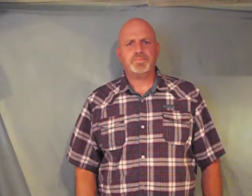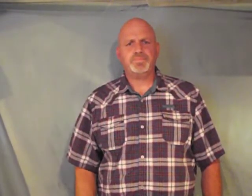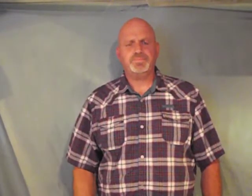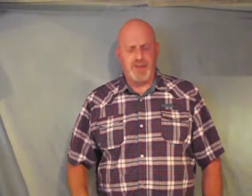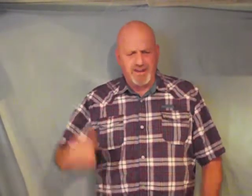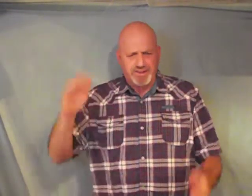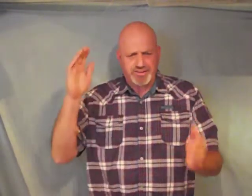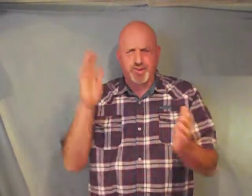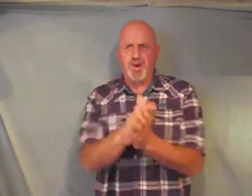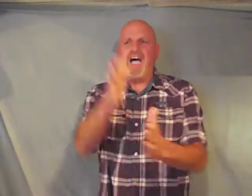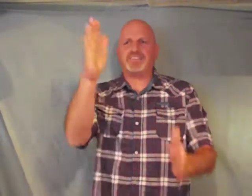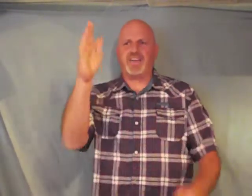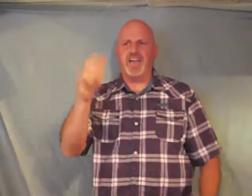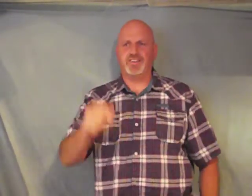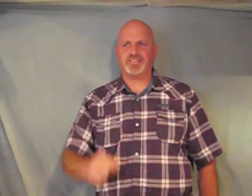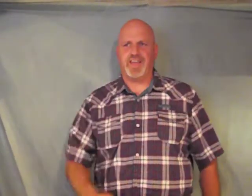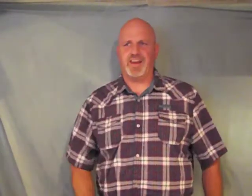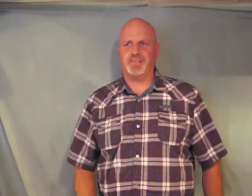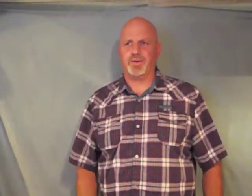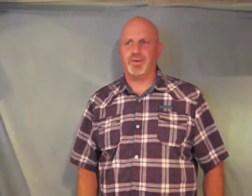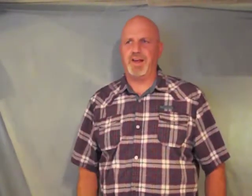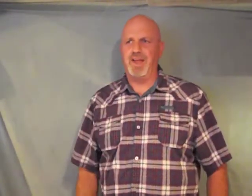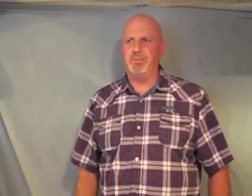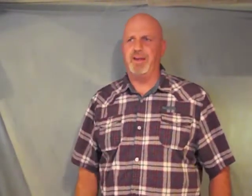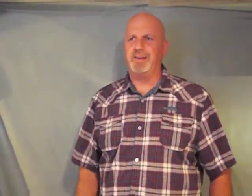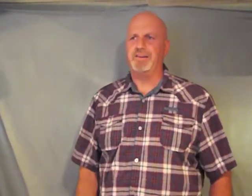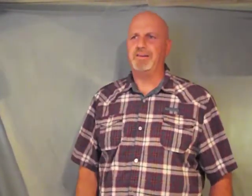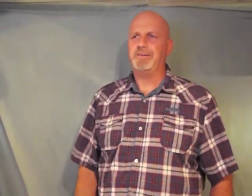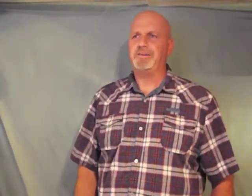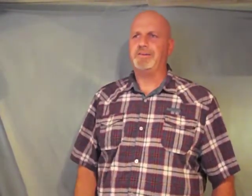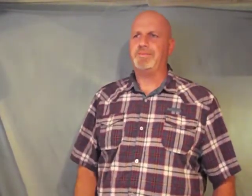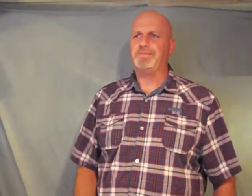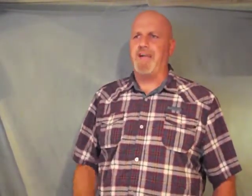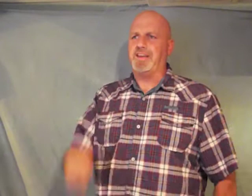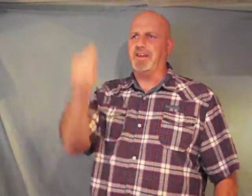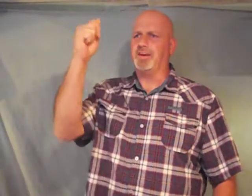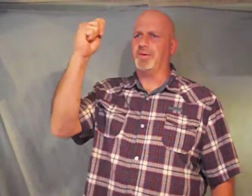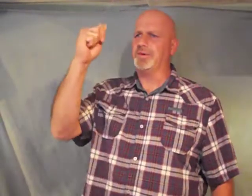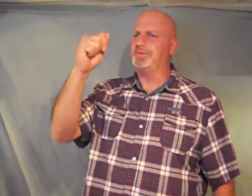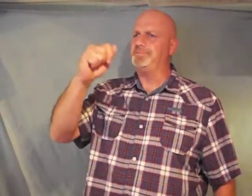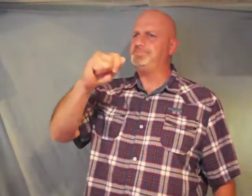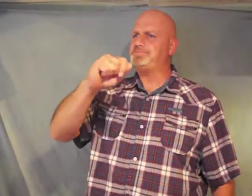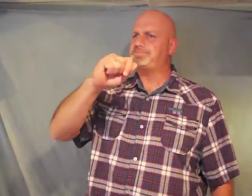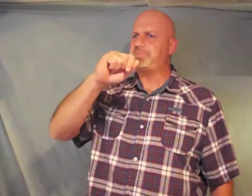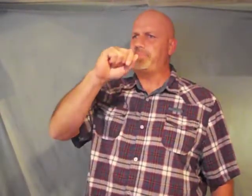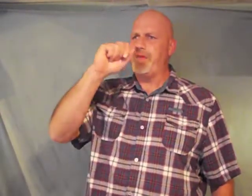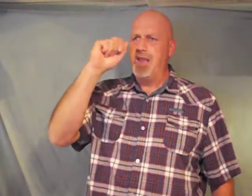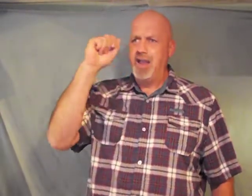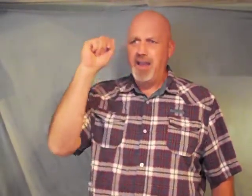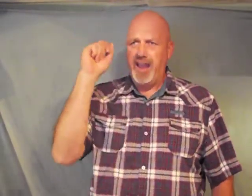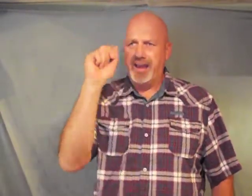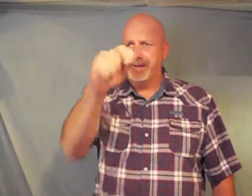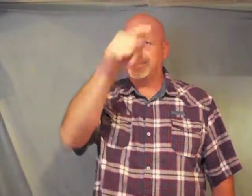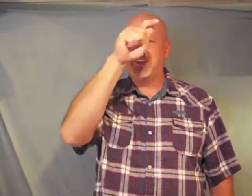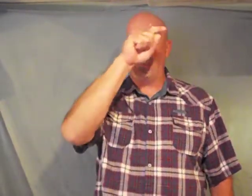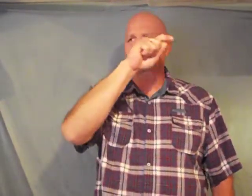Jesus Christ gave us that authority amen thank you Lord and the second